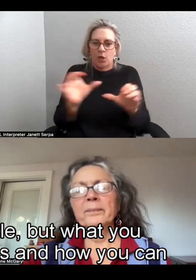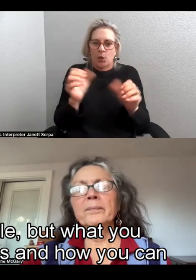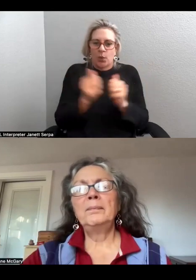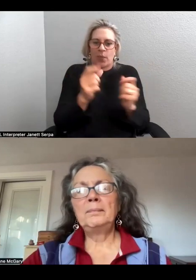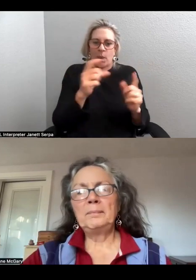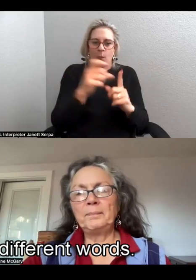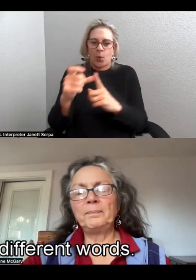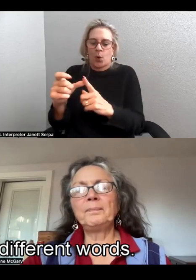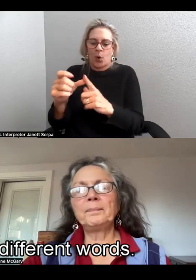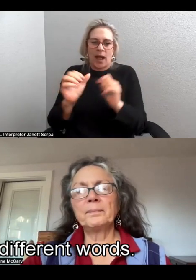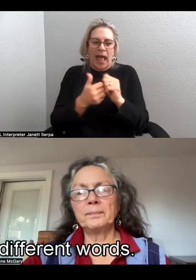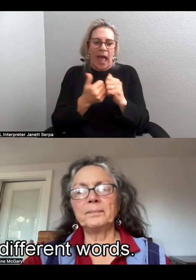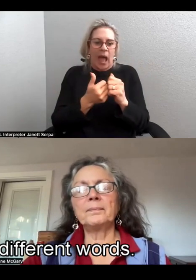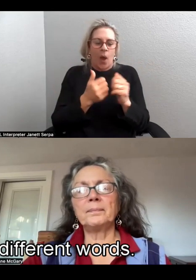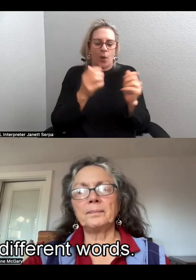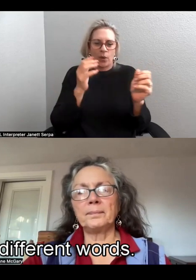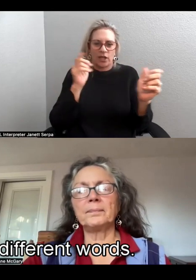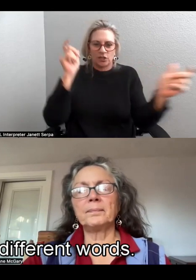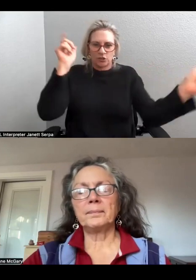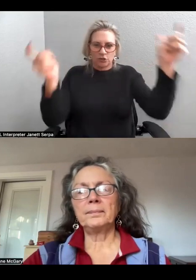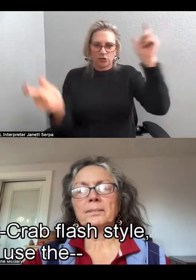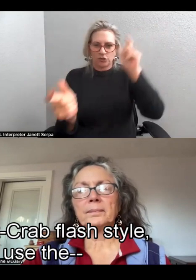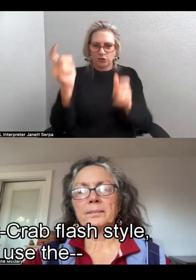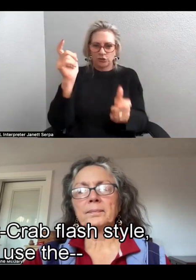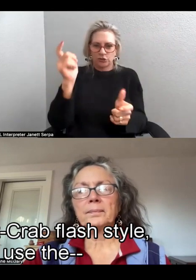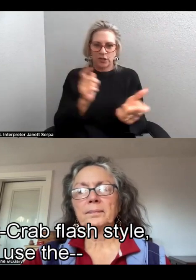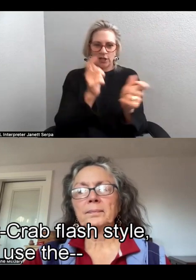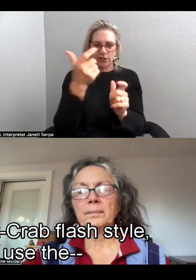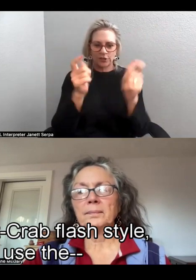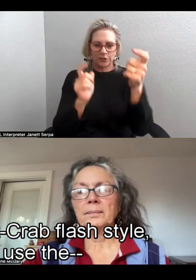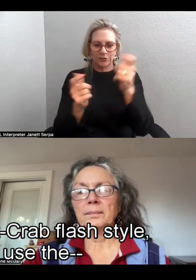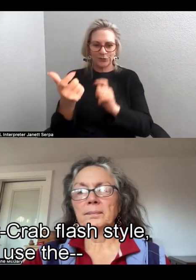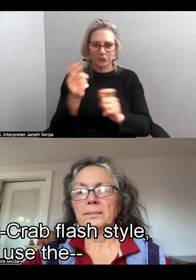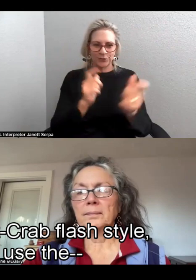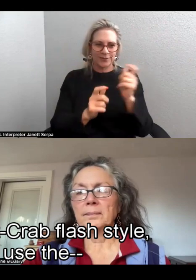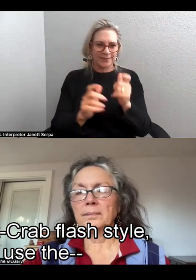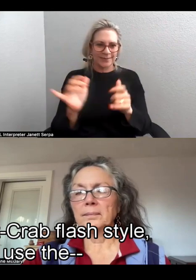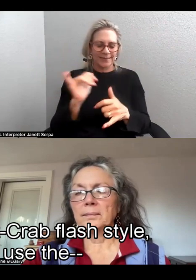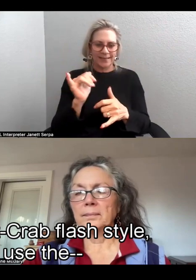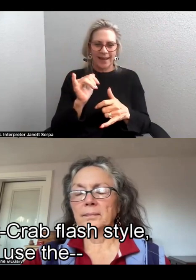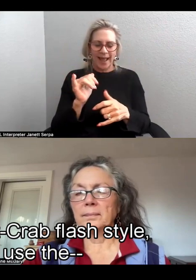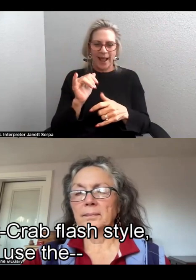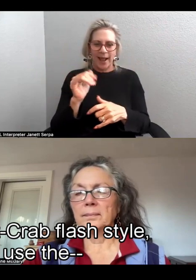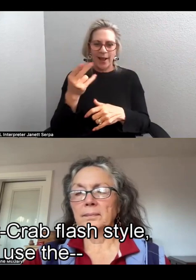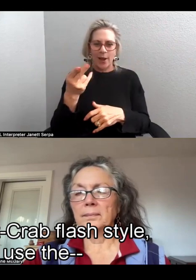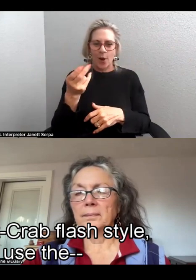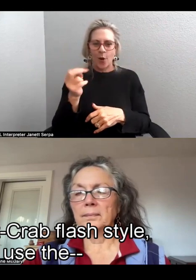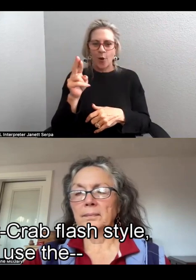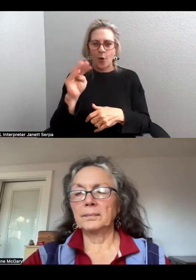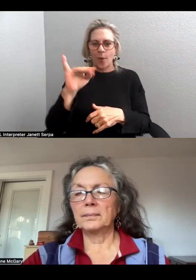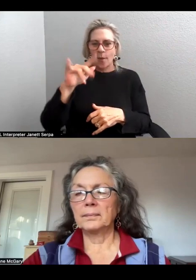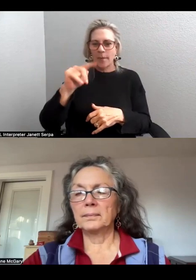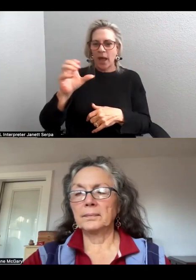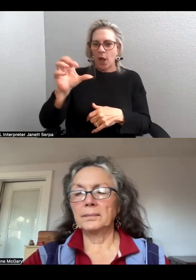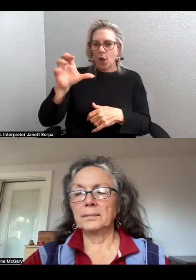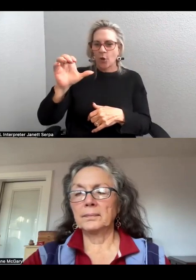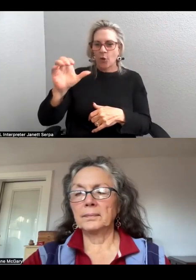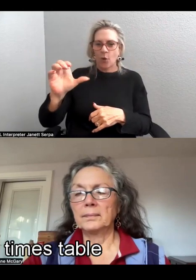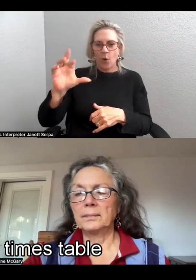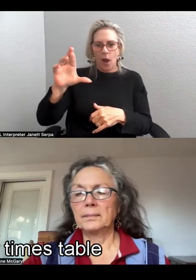how you can arrange them in different words. There's this hermit crab flash style where you use the,